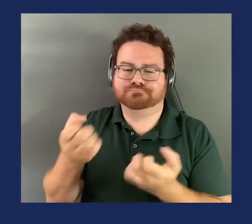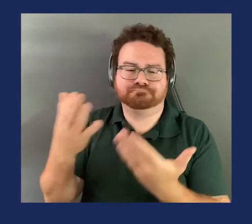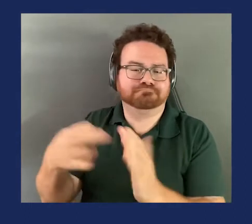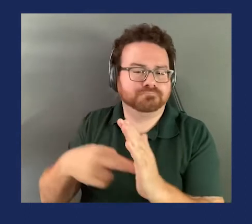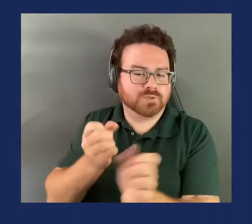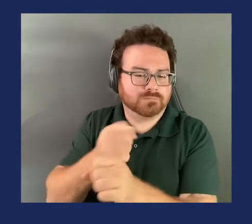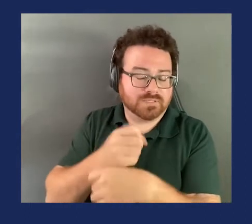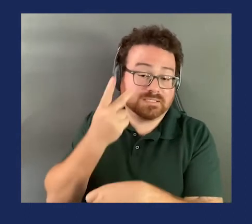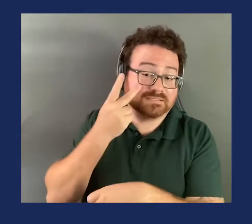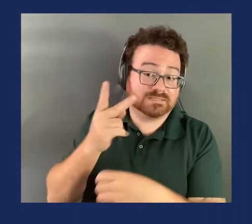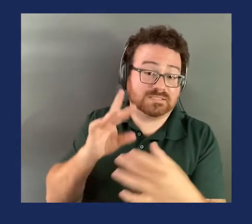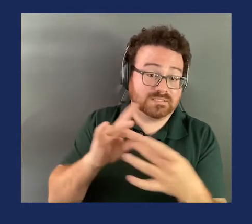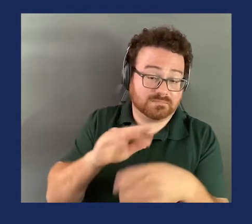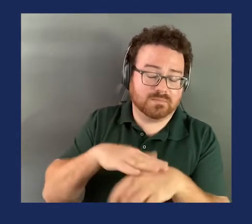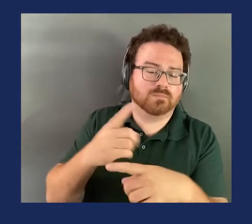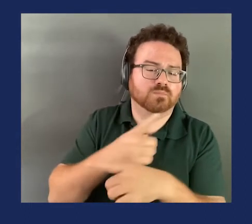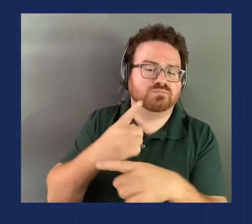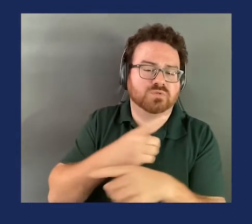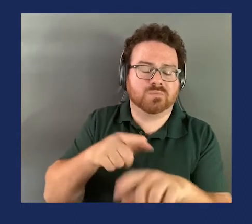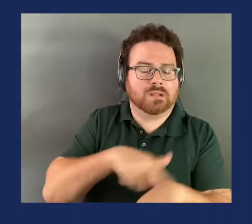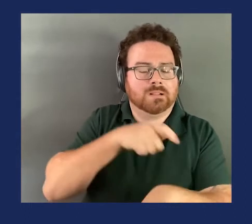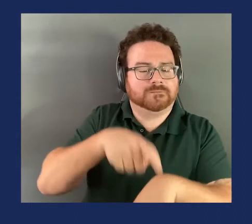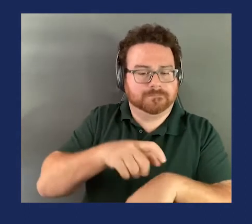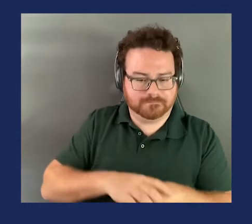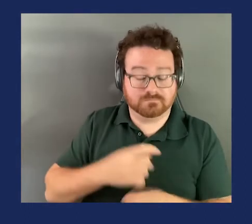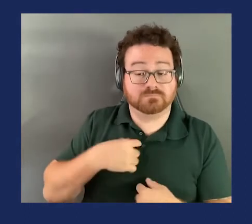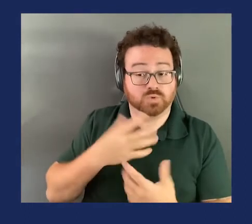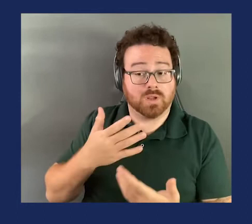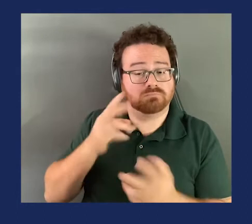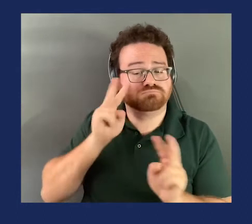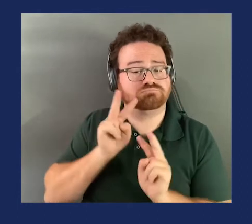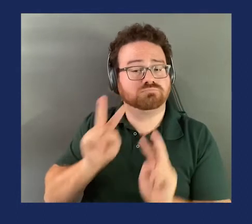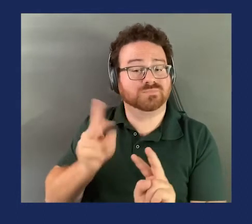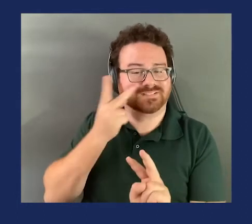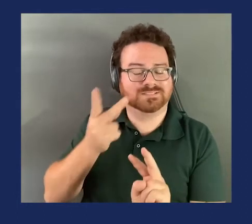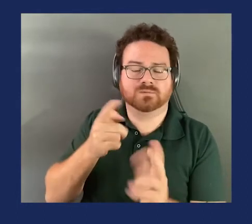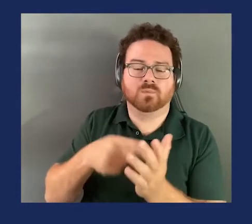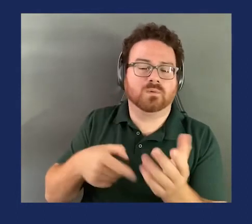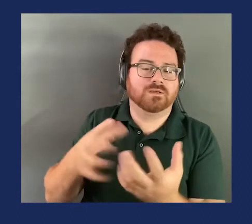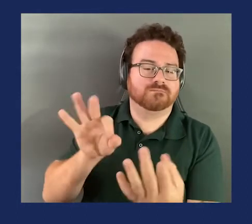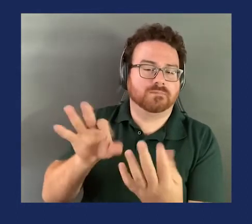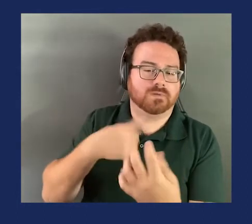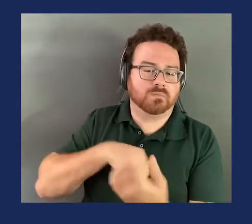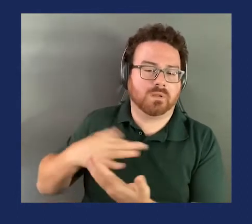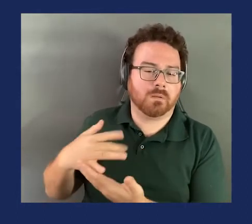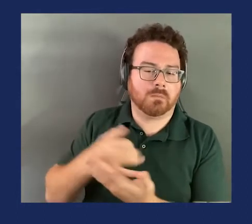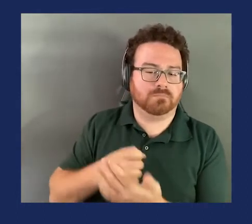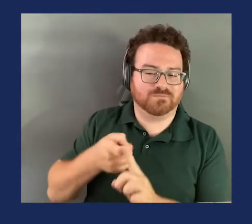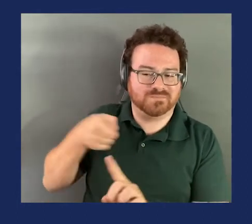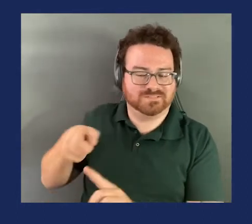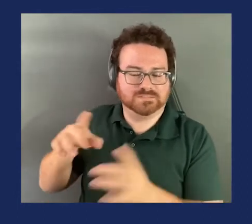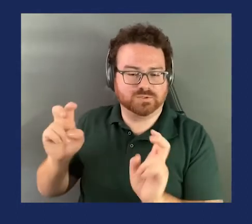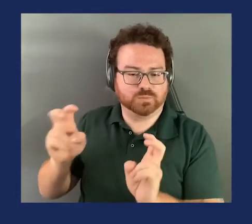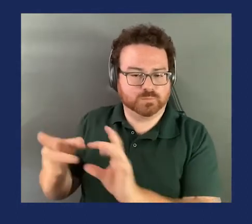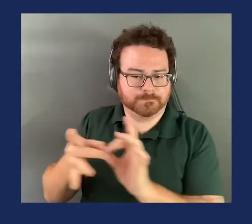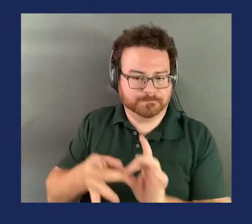comment on the appropriate length of time. And I look forward to seeing robust comments on this issue as well and giving the